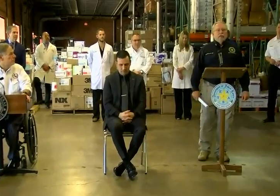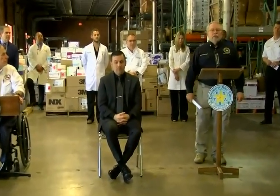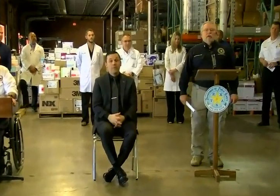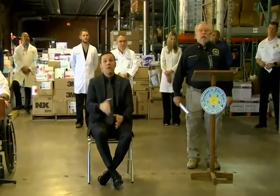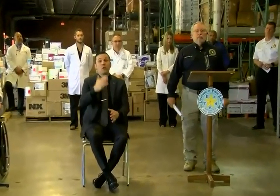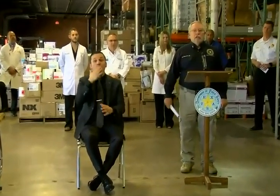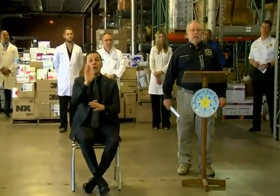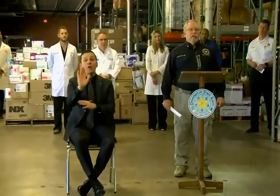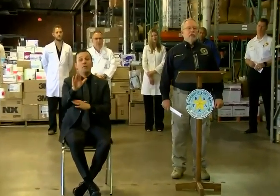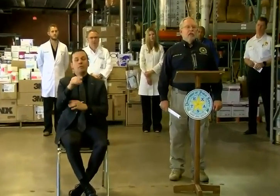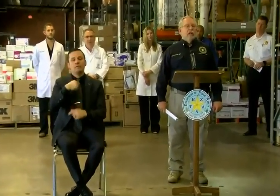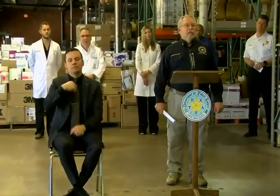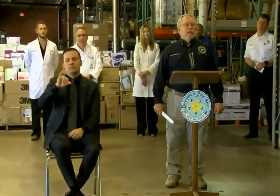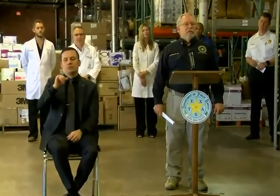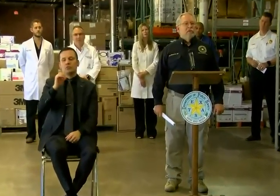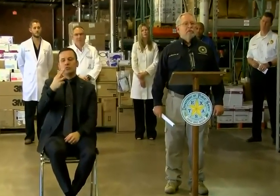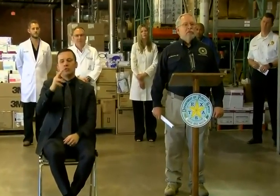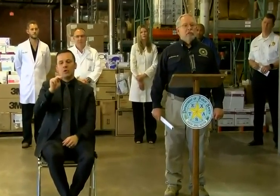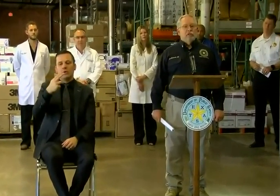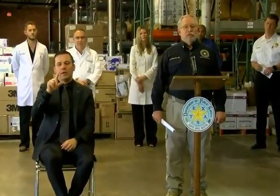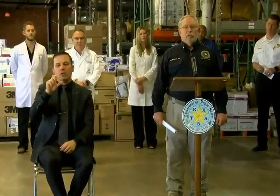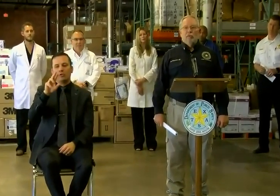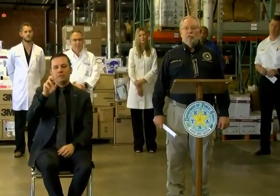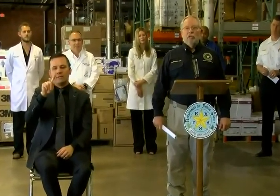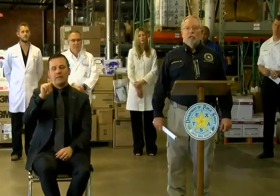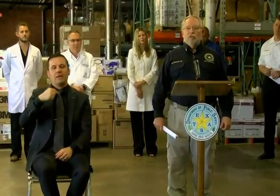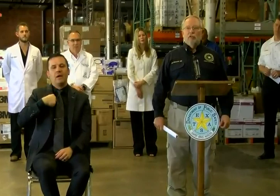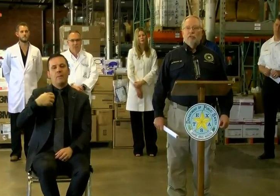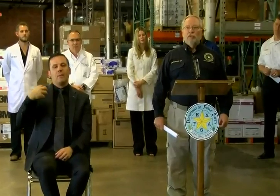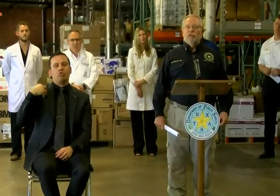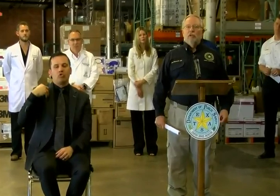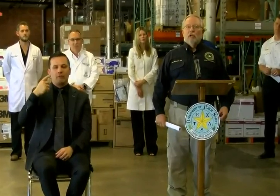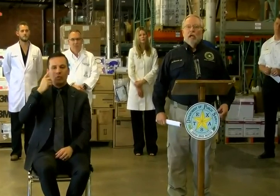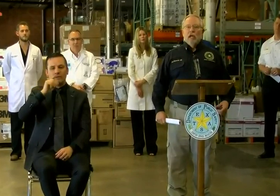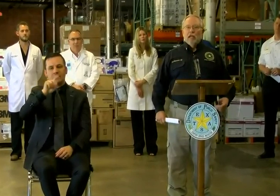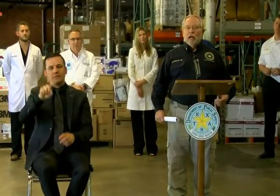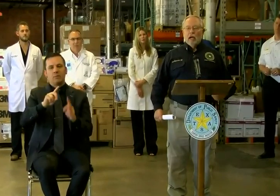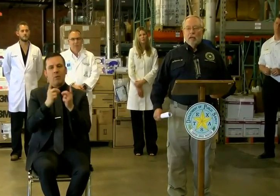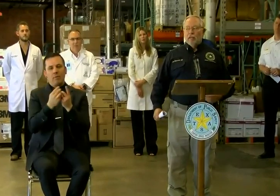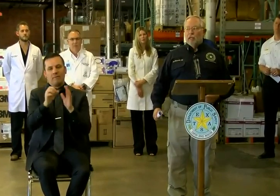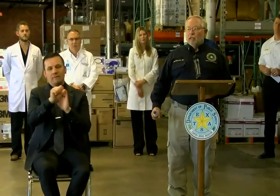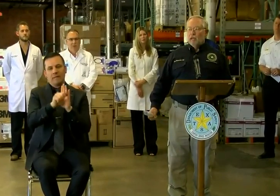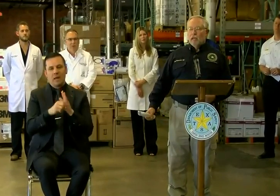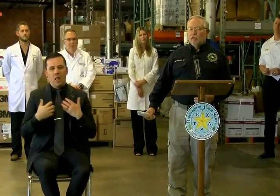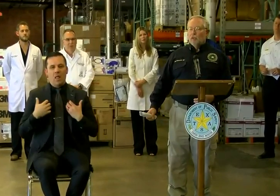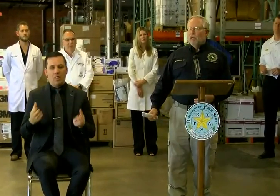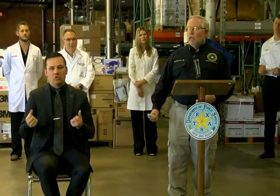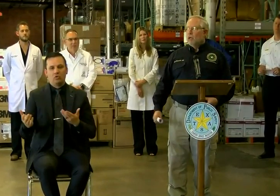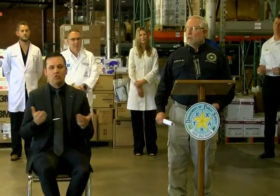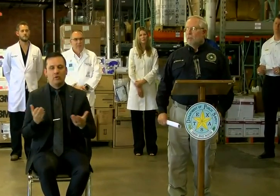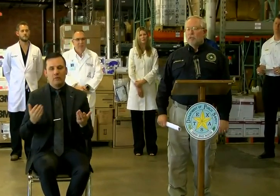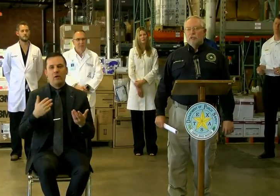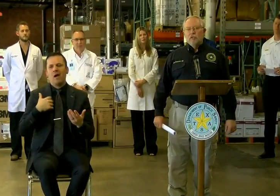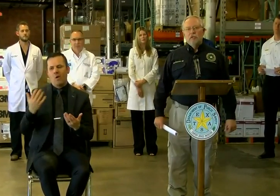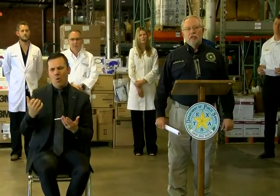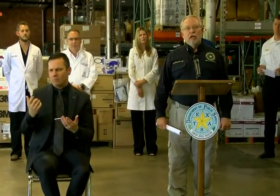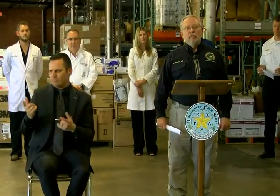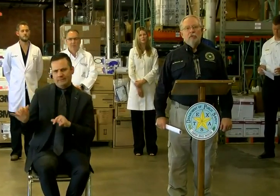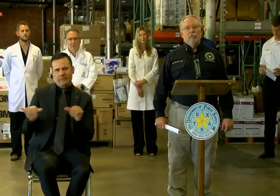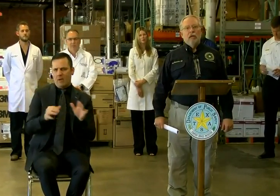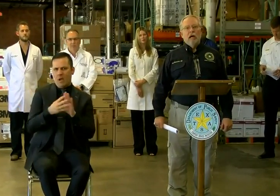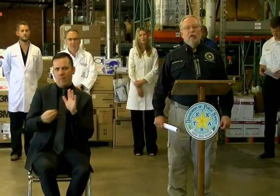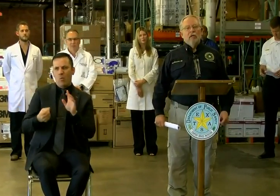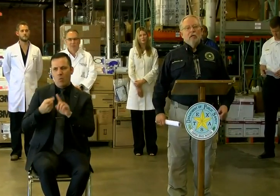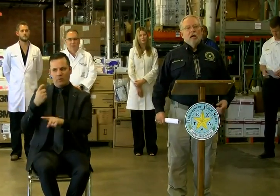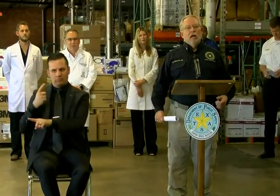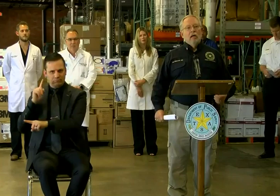Good afternoon. I'm John Hellerstad. I'm the commissioner for the Texas Department of State House Services. And I think I just want to echo the messages that the